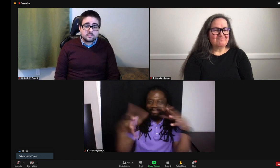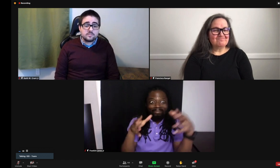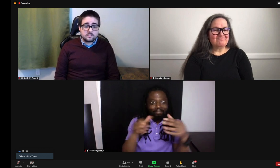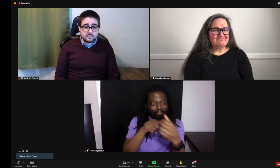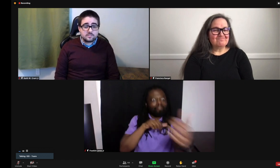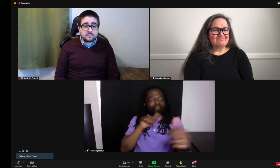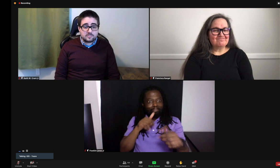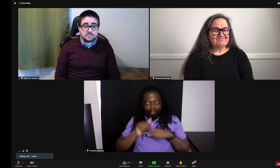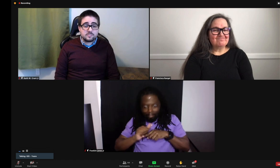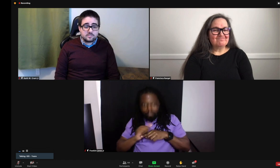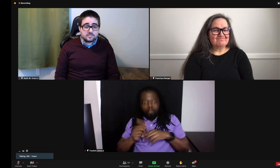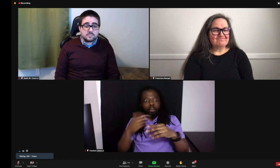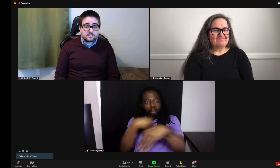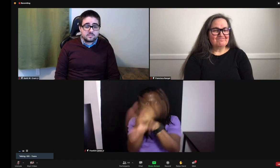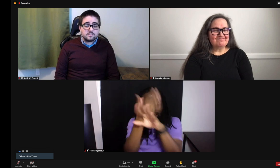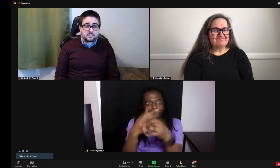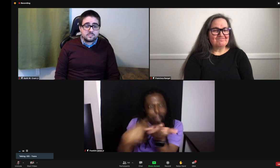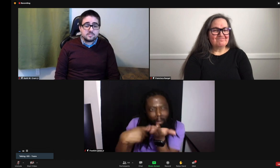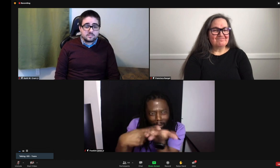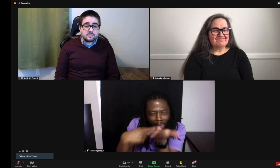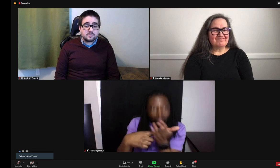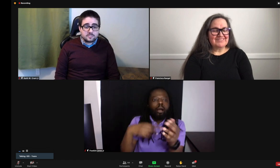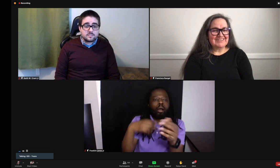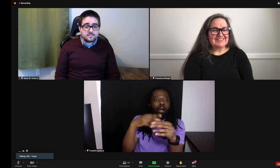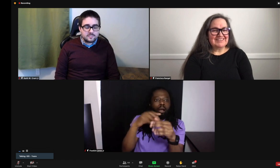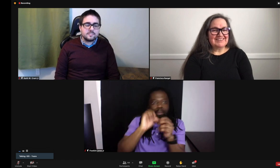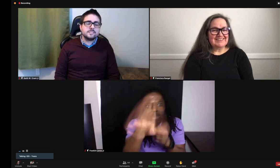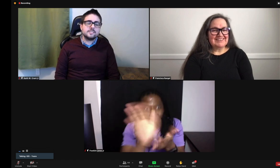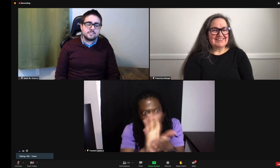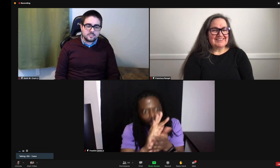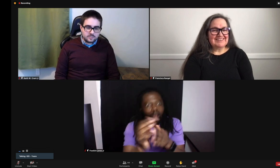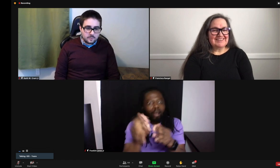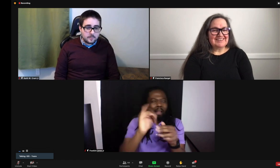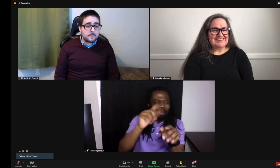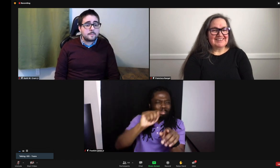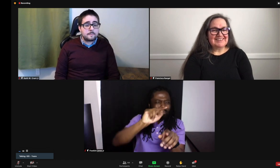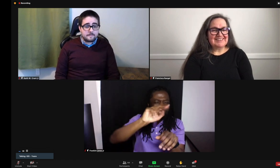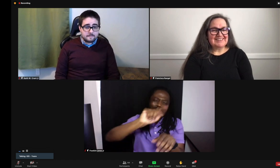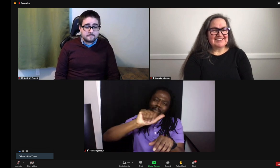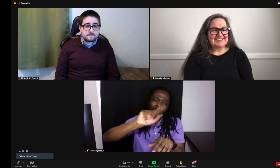And usually it's in a space where you can work with other people, but I had to do it on my own, send the film in.